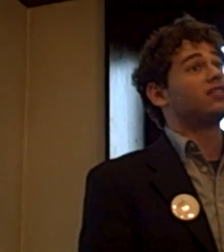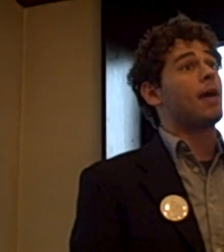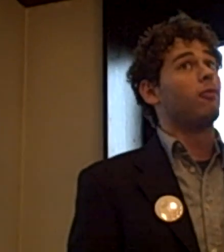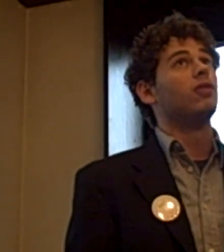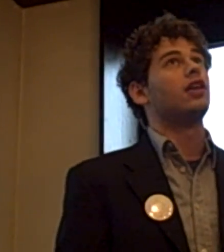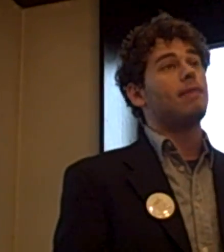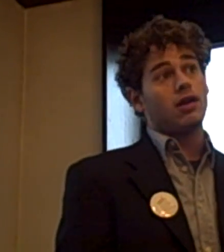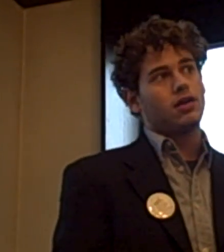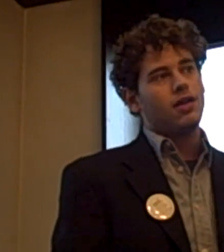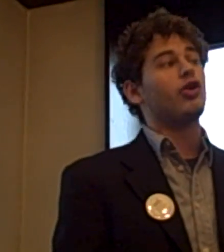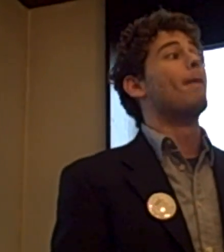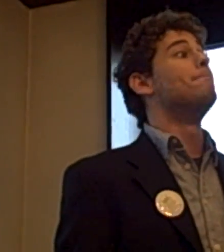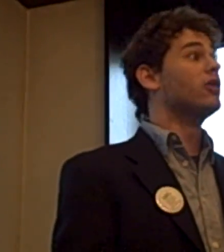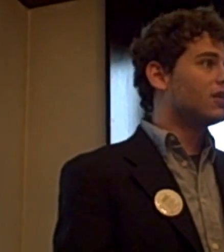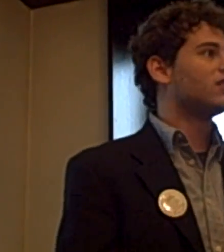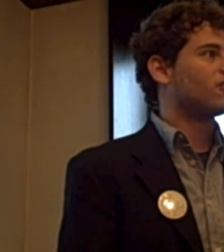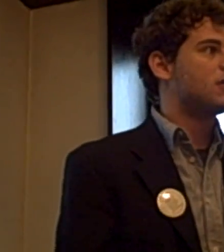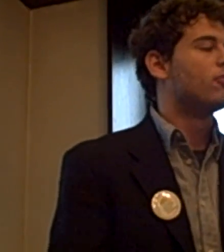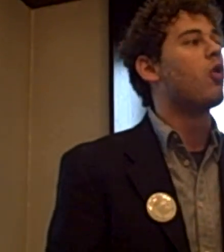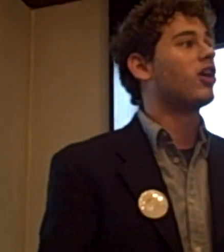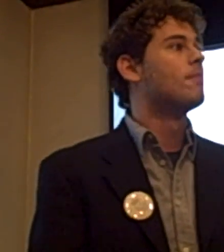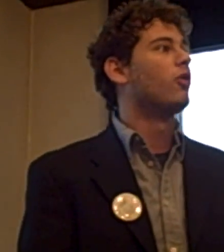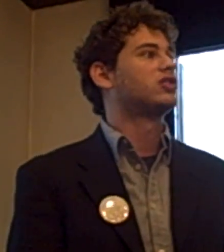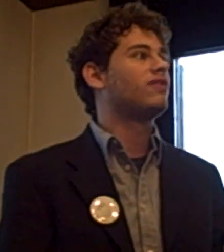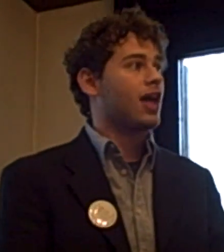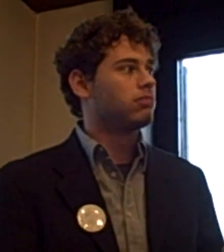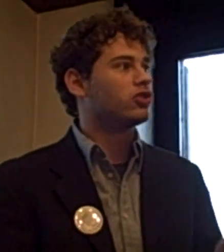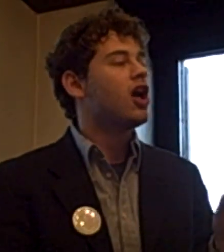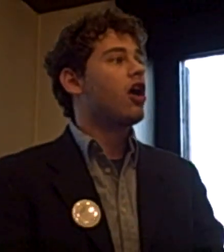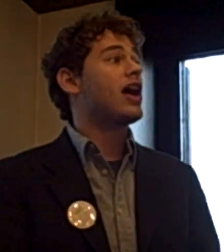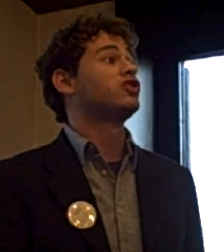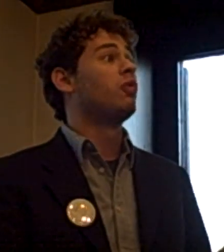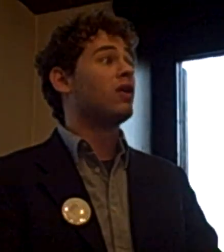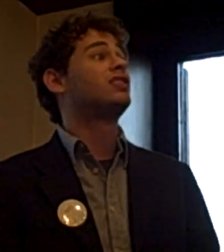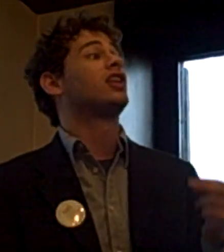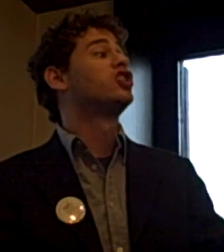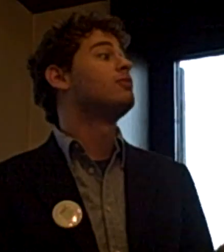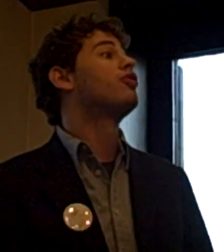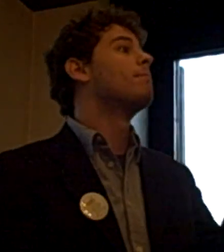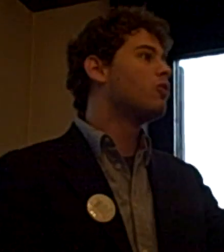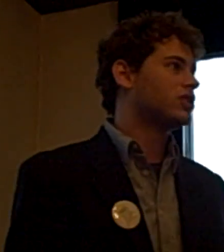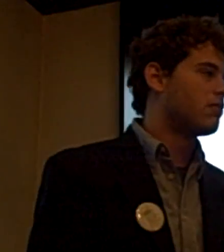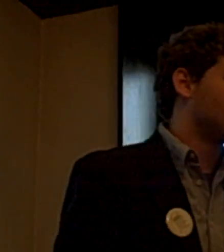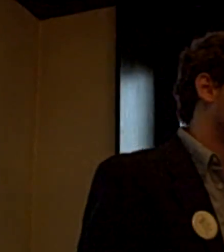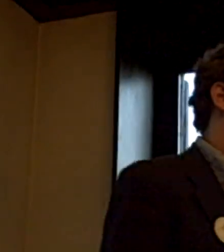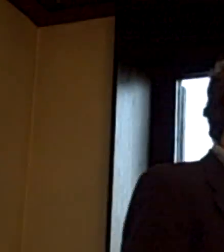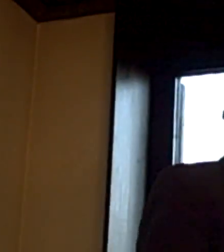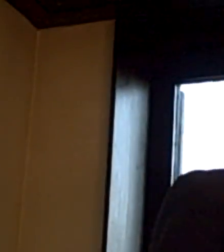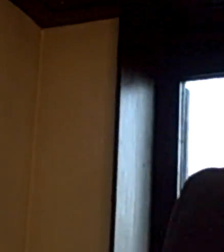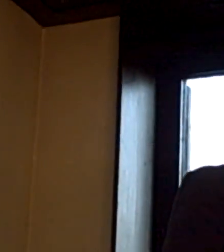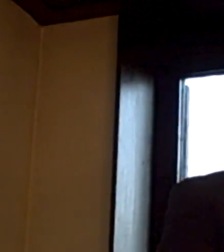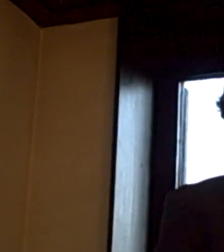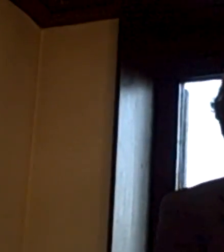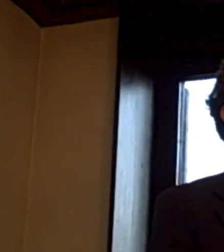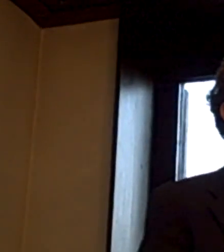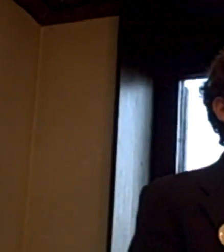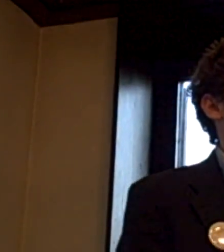example, in America, there are millions of people who are compulsive gamblers, are actually the ones that contribute the most money to these casinos, who are actually actively